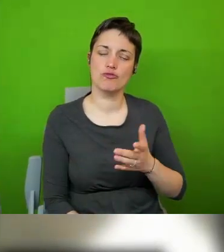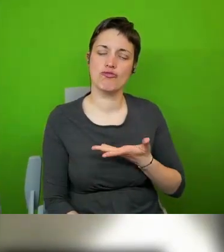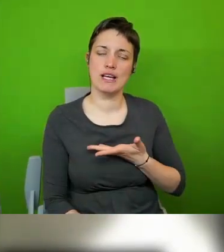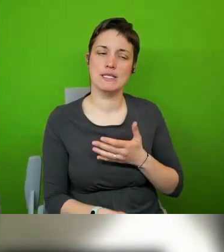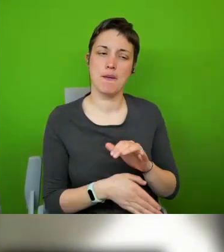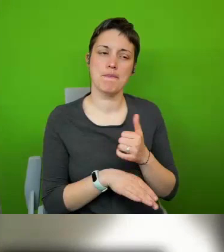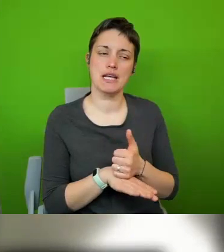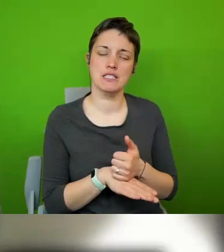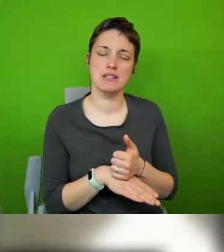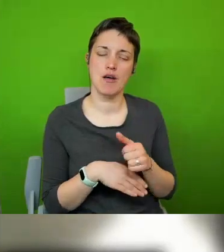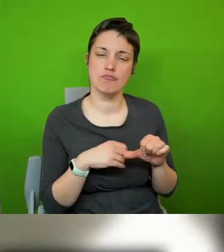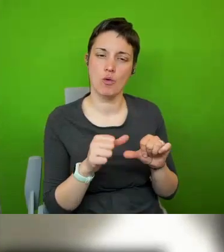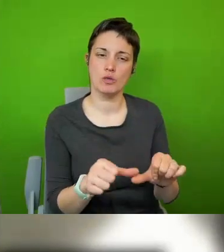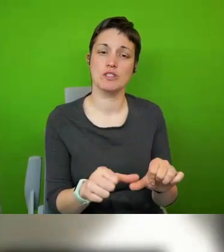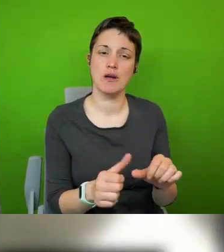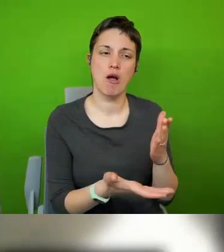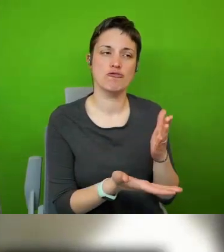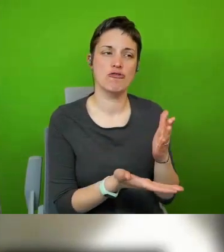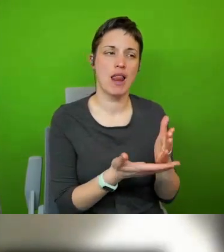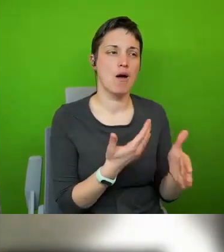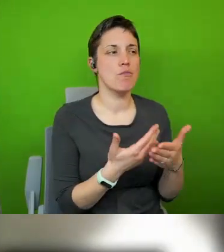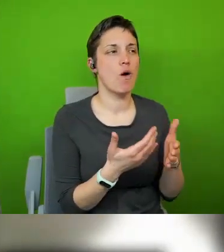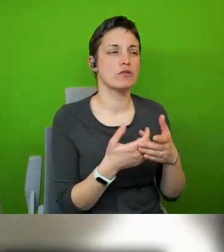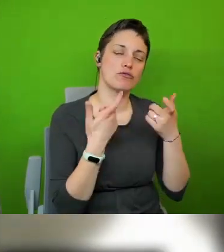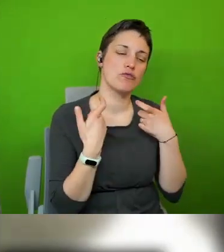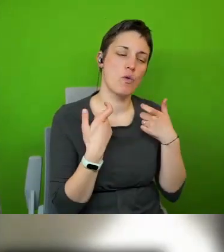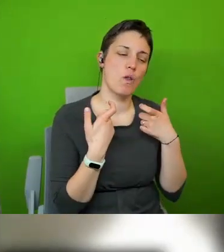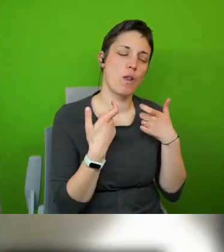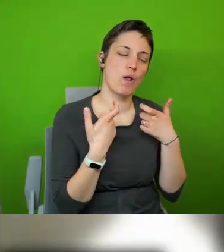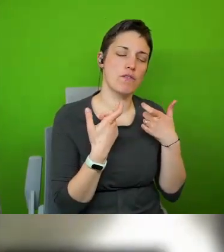but is more a rule of law problem uh for the local level